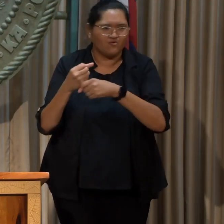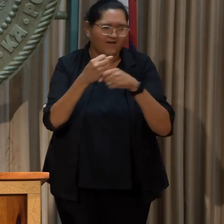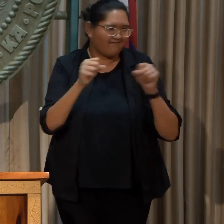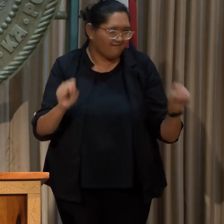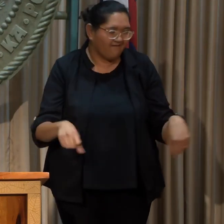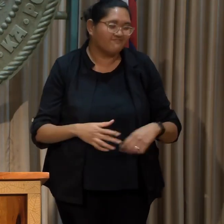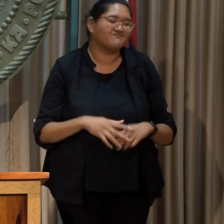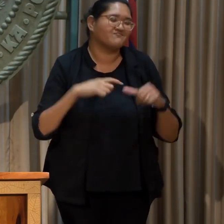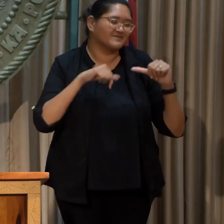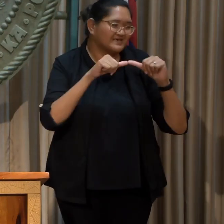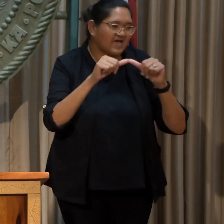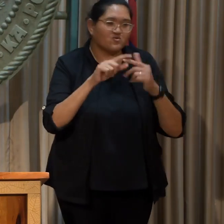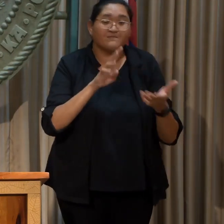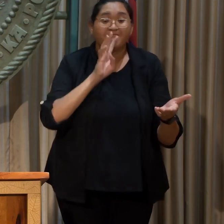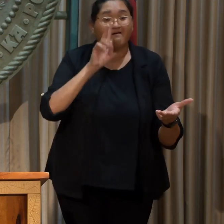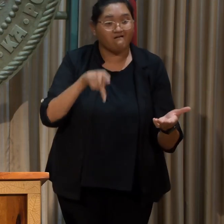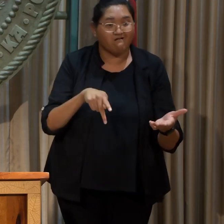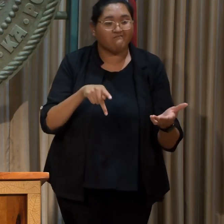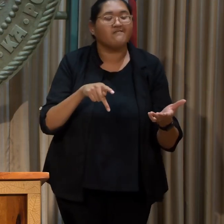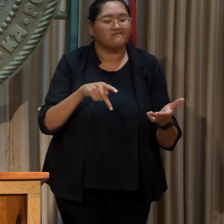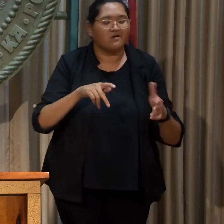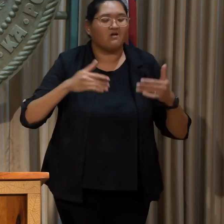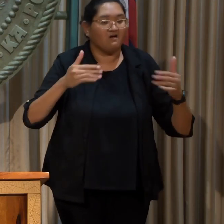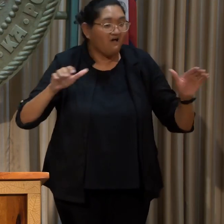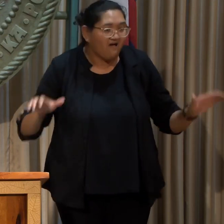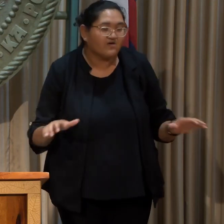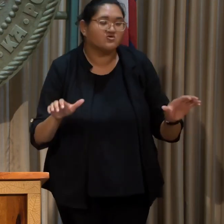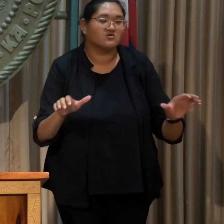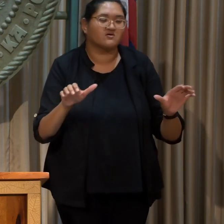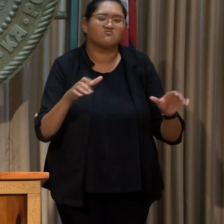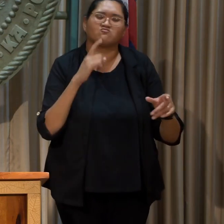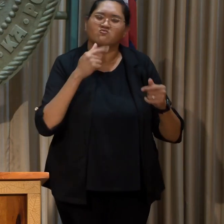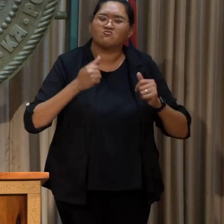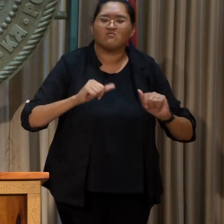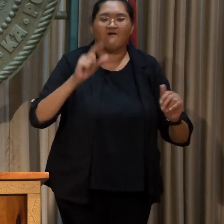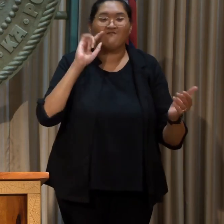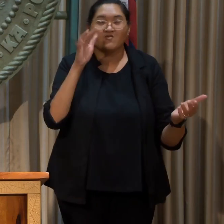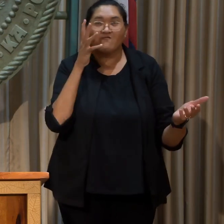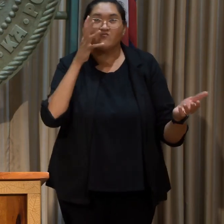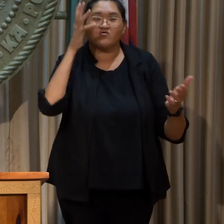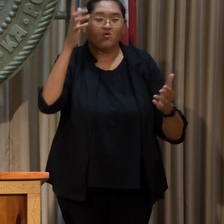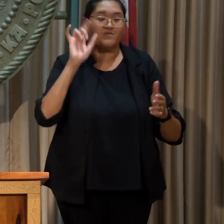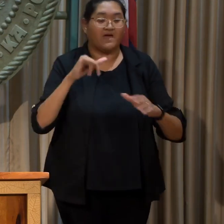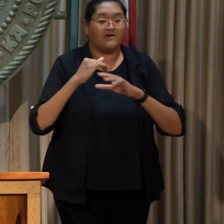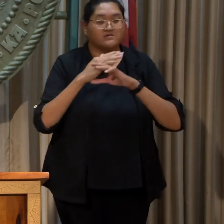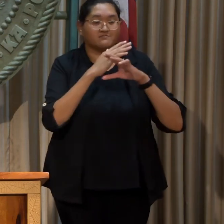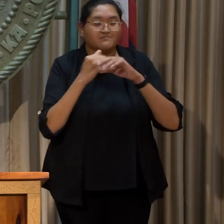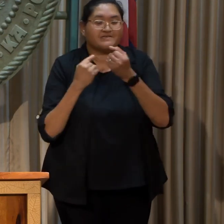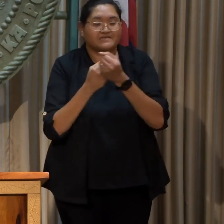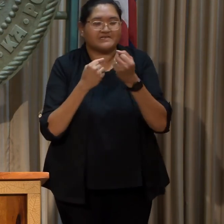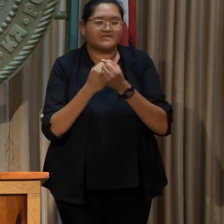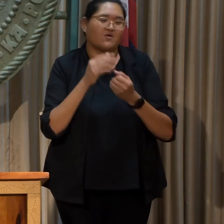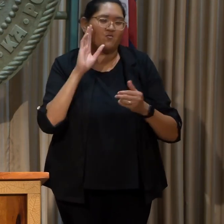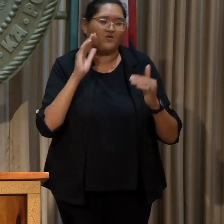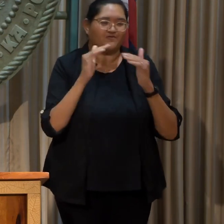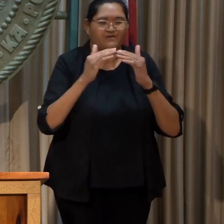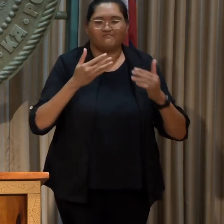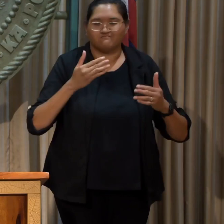Let's continue to speak up, to take action, and to strive for a future where sustainability and justice prevail.